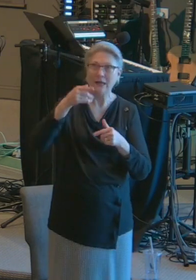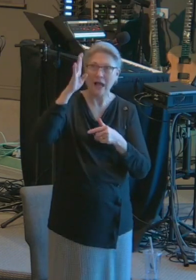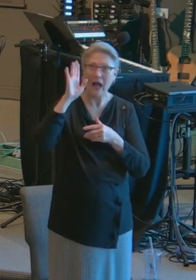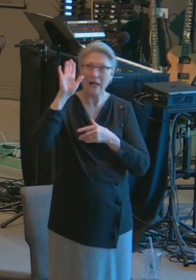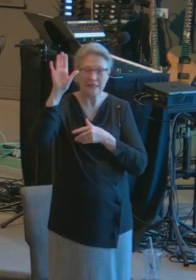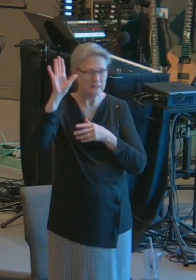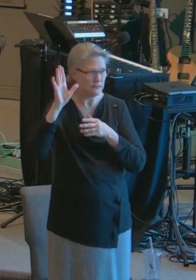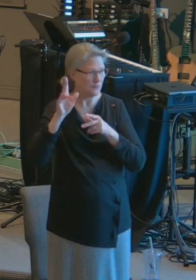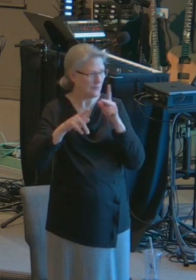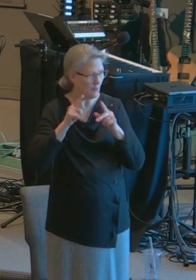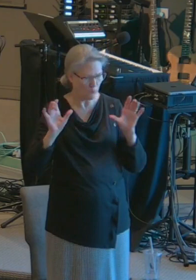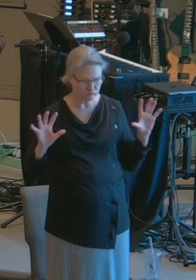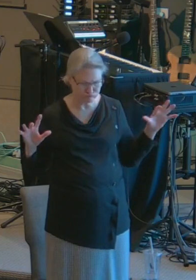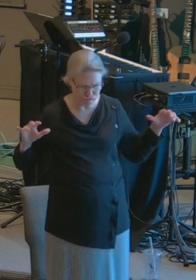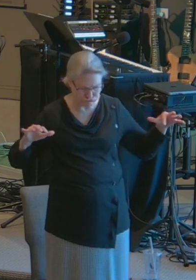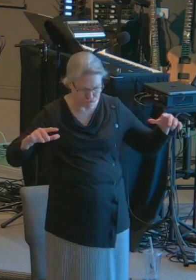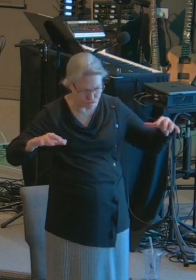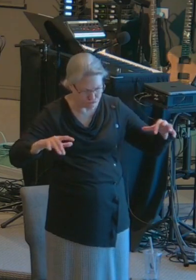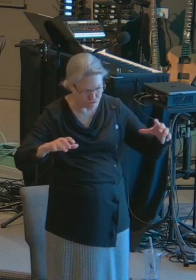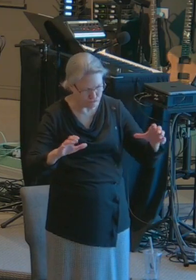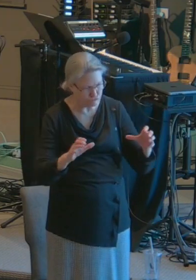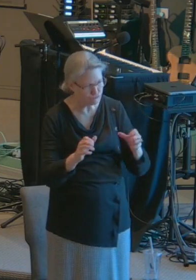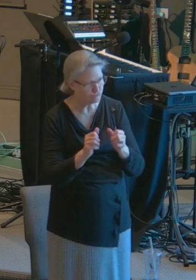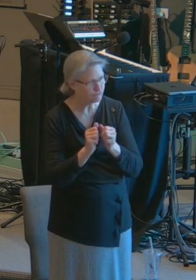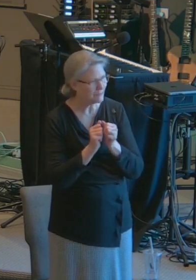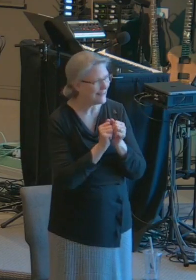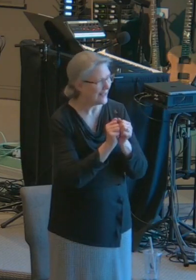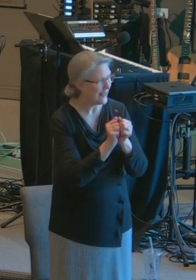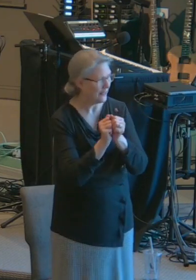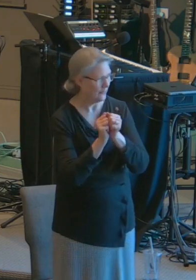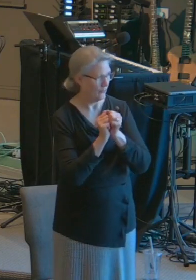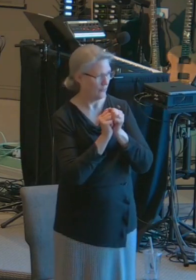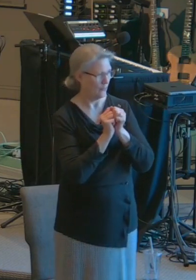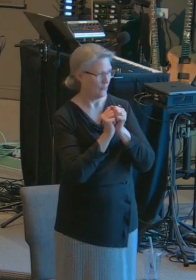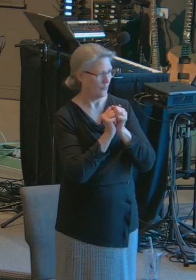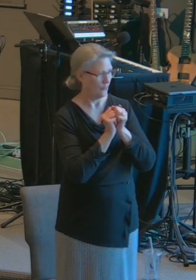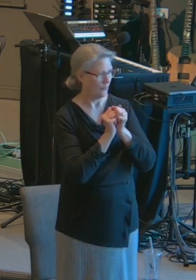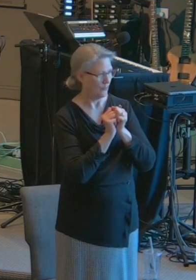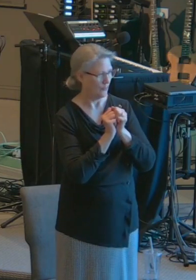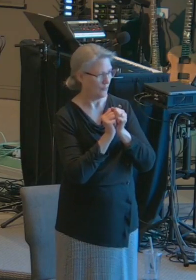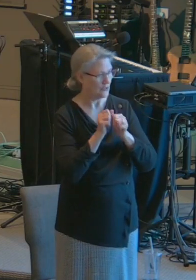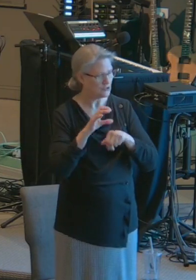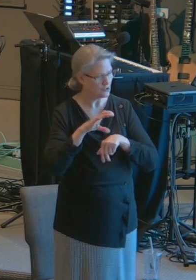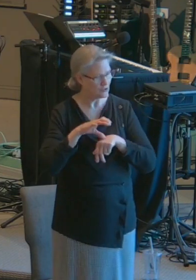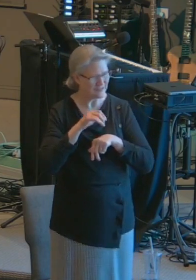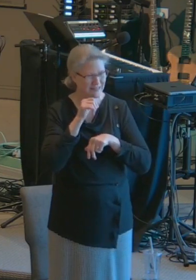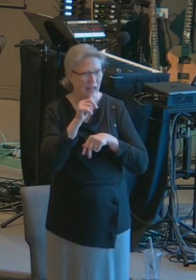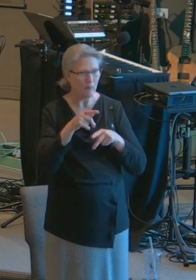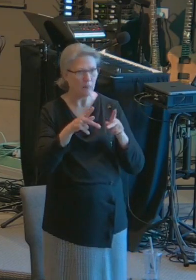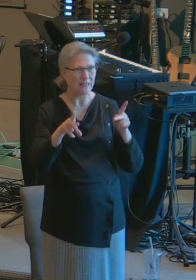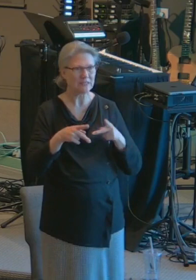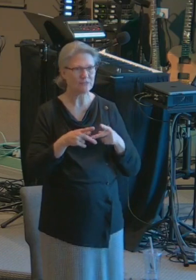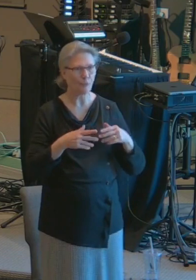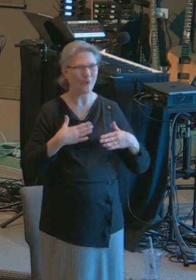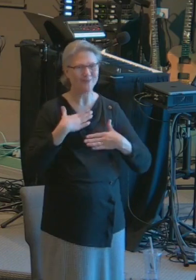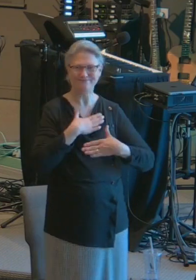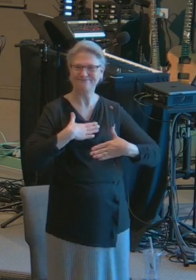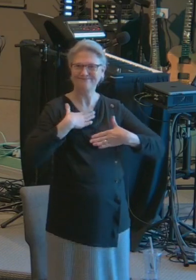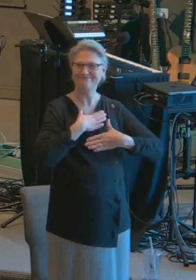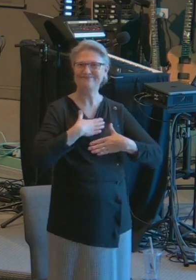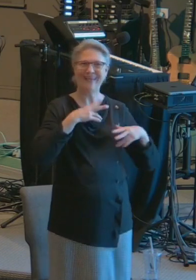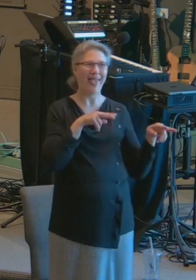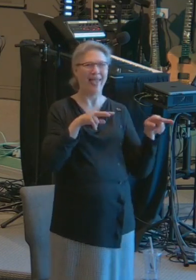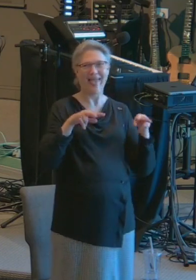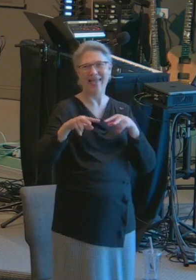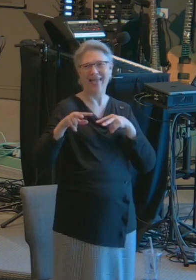share with you that the church is not a place of entertainment. The